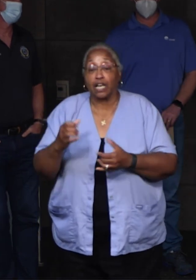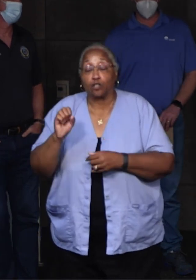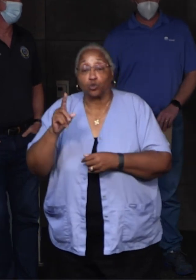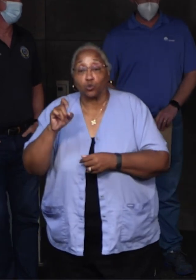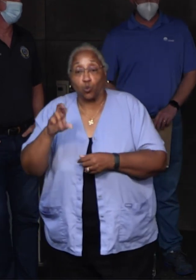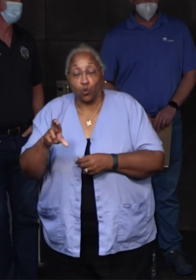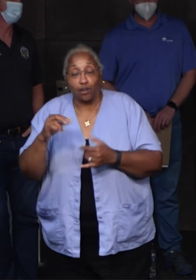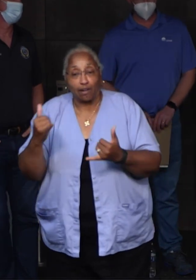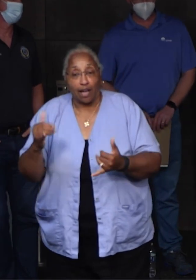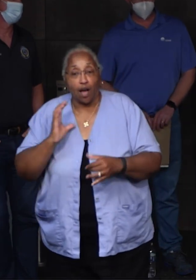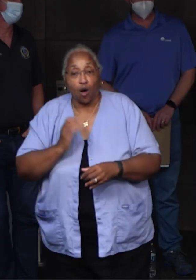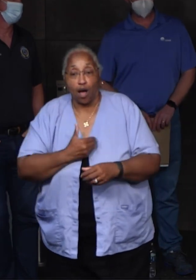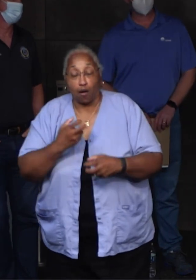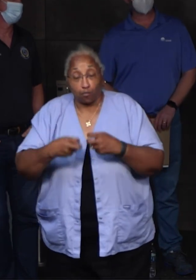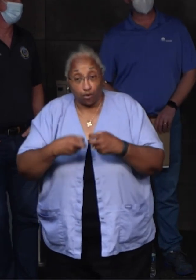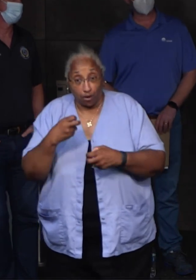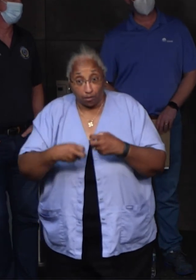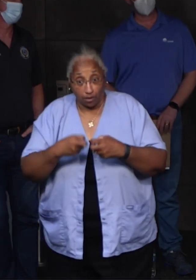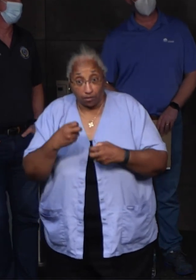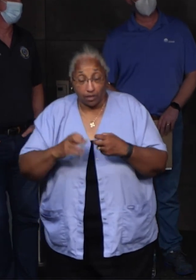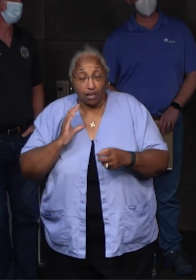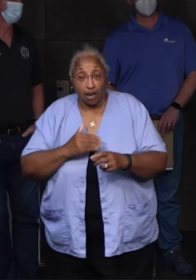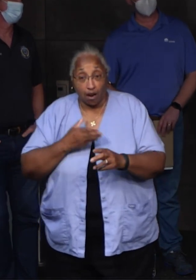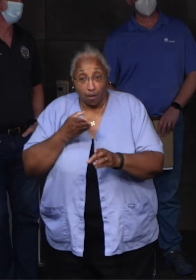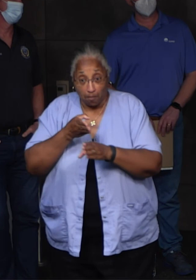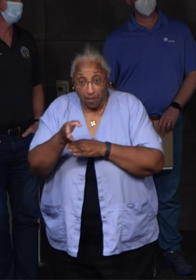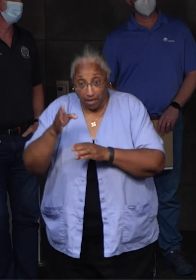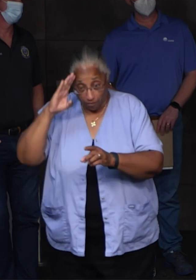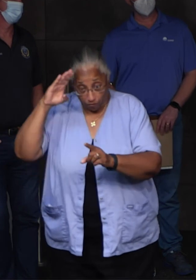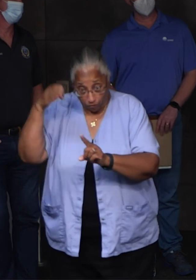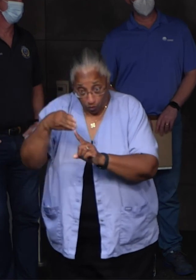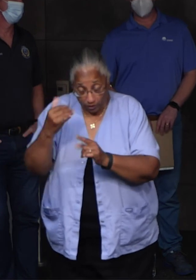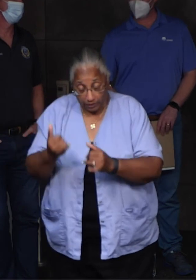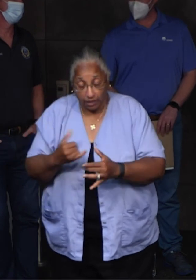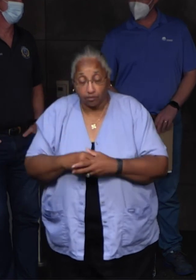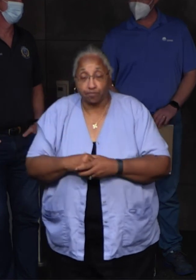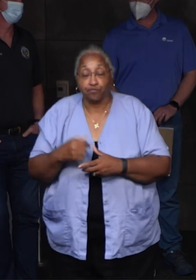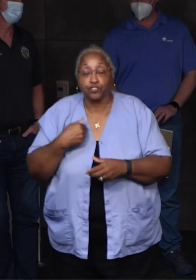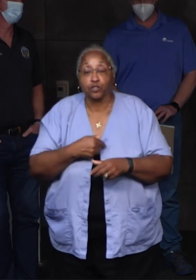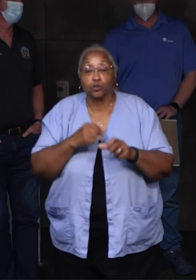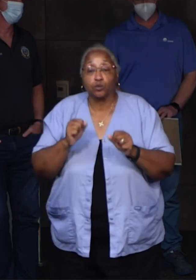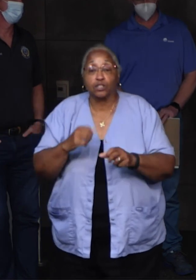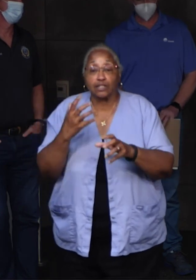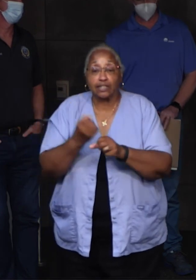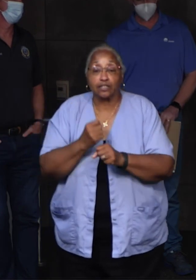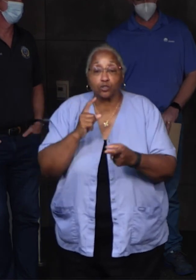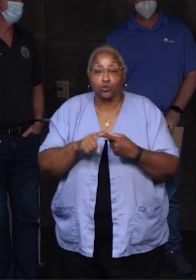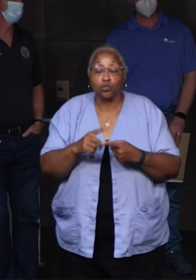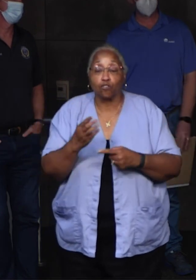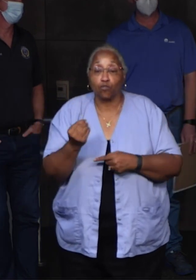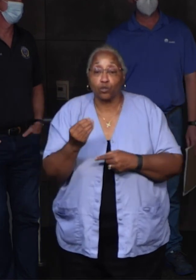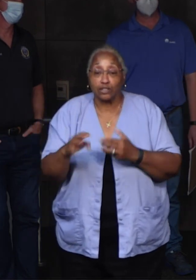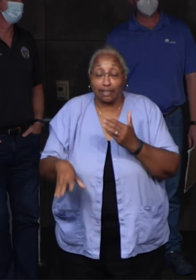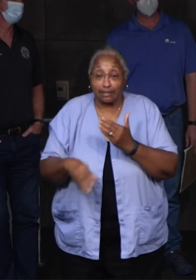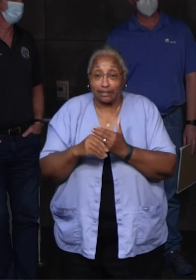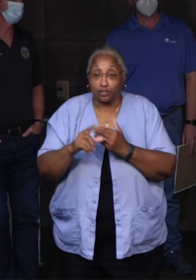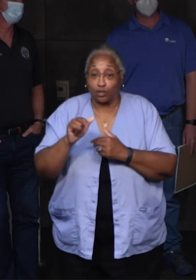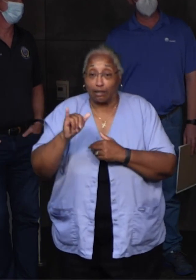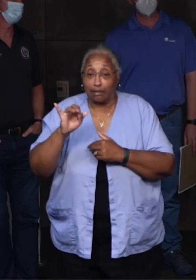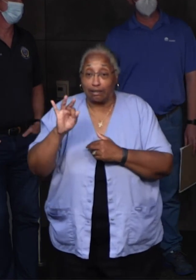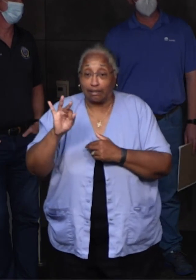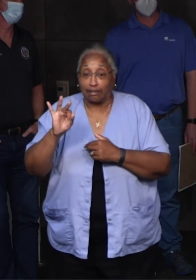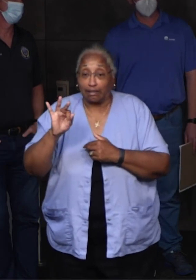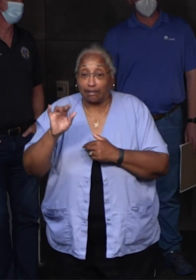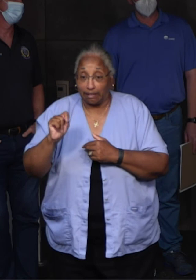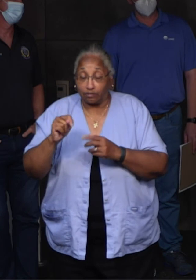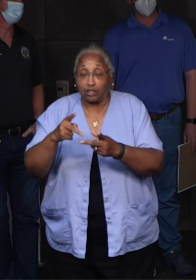which is now our problem of our main focus now. We were able to get to 14 additional lift stations and supply them